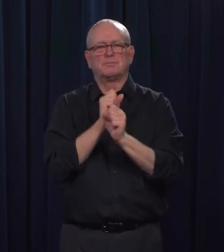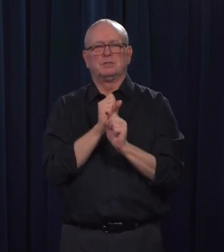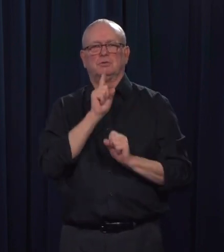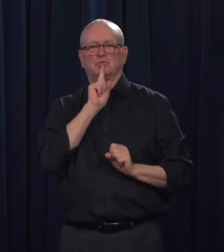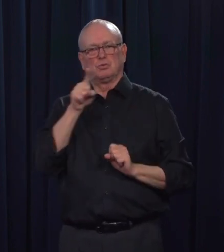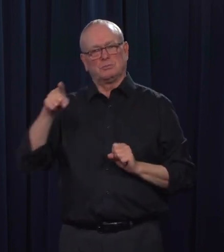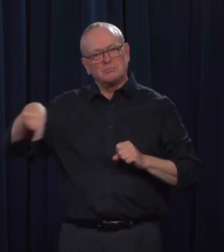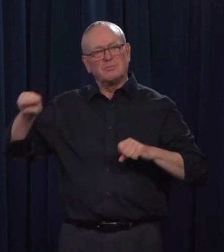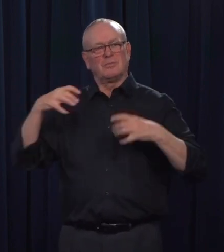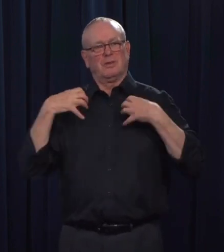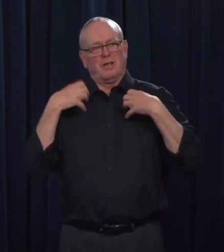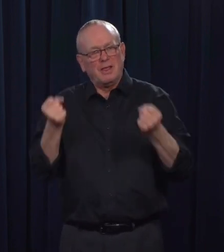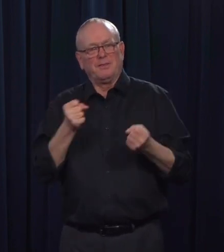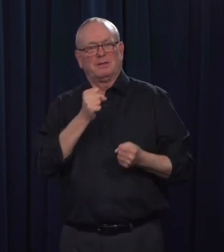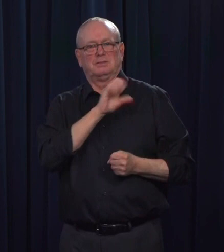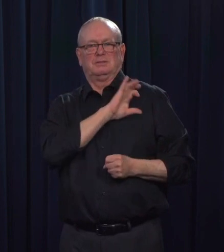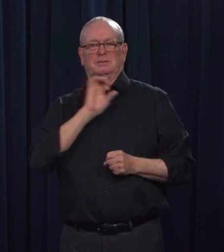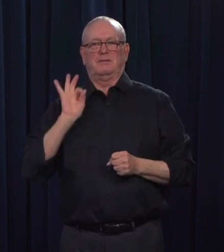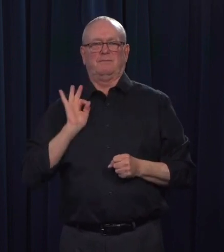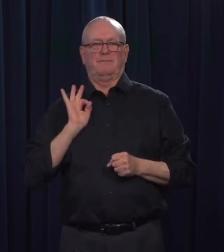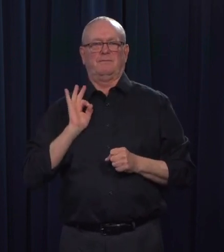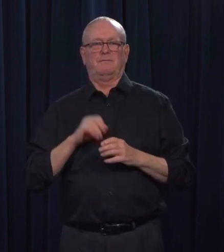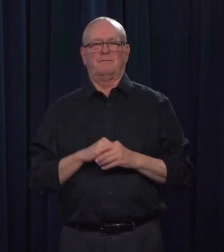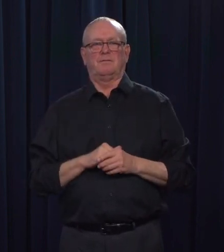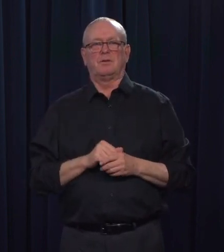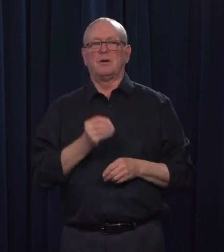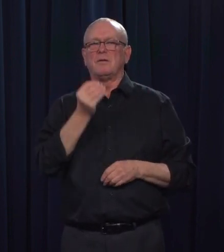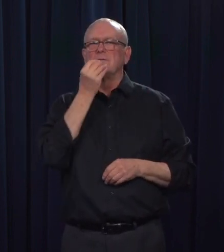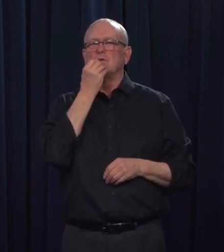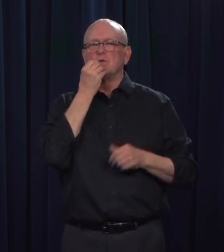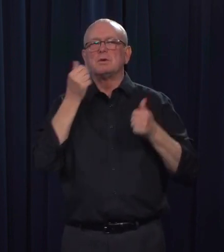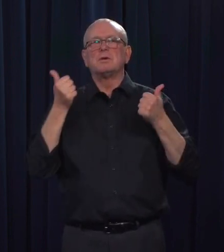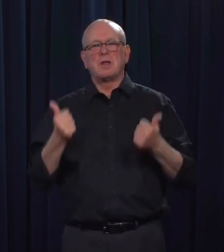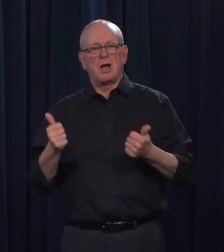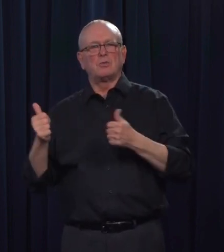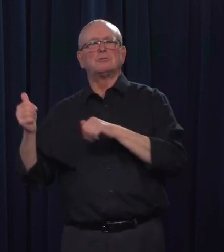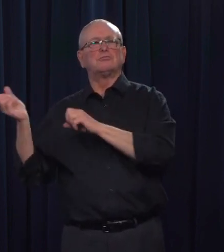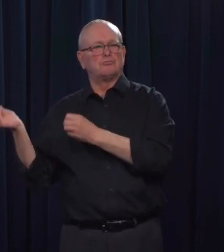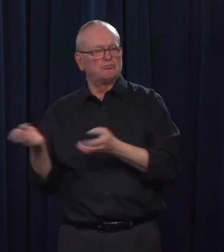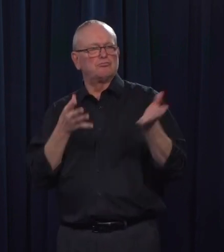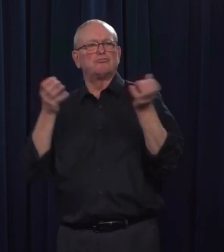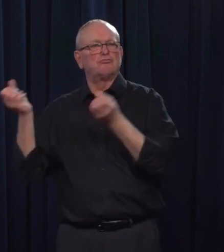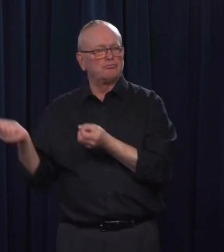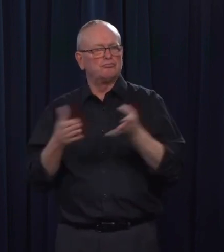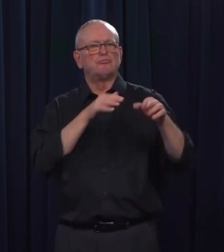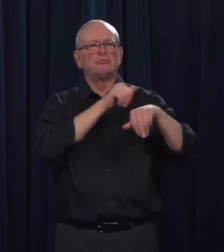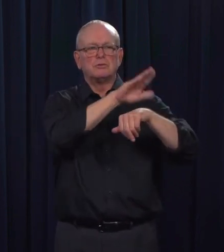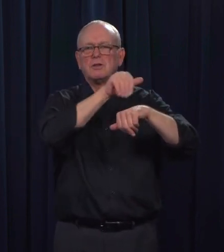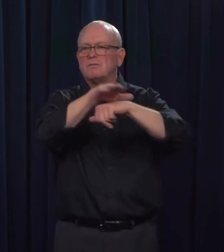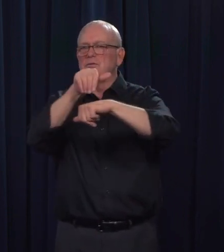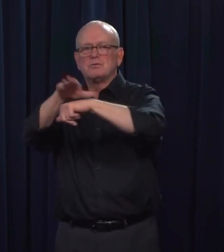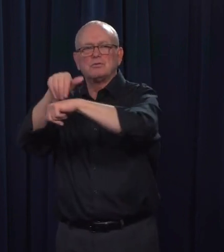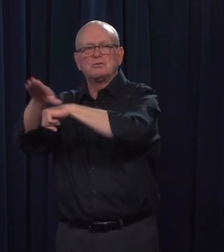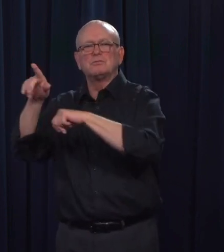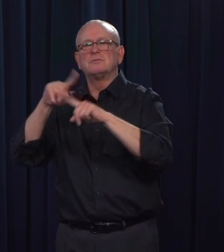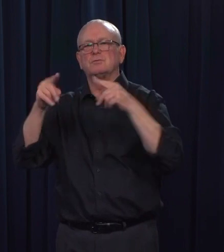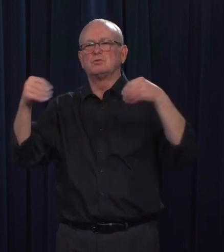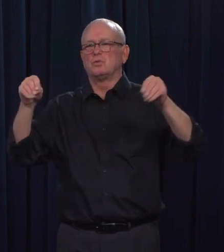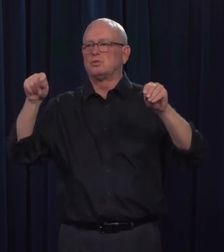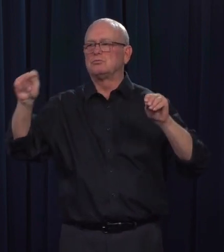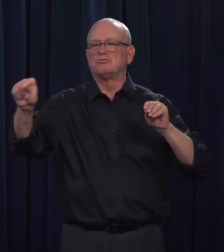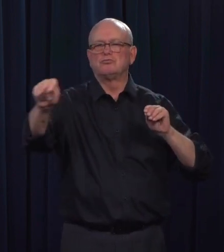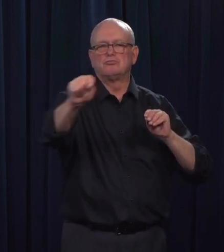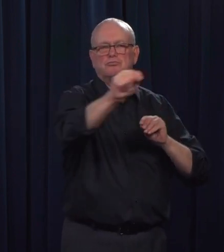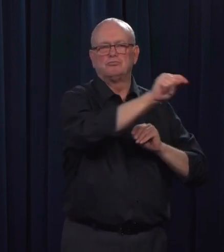chain safely to ensure food is getting to stores. We know that access to personal protective equipment is essential,